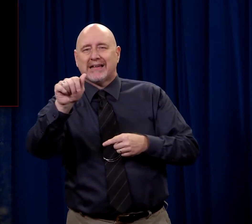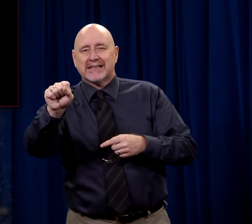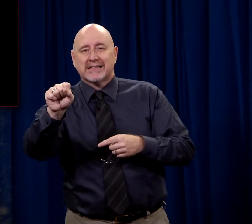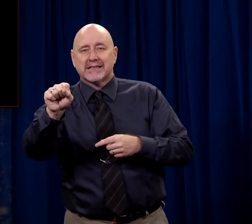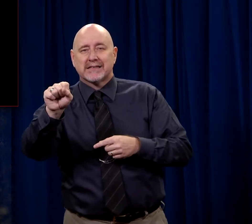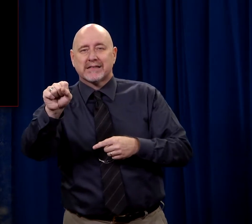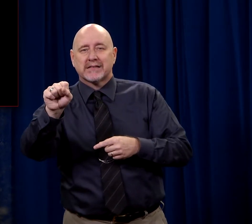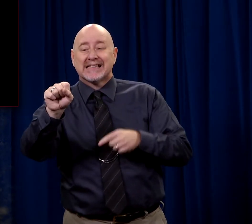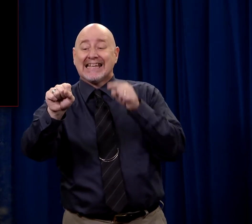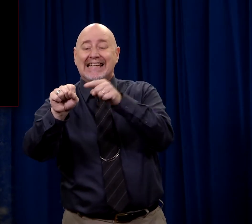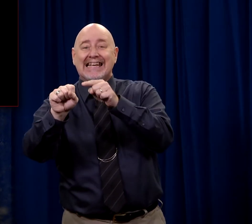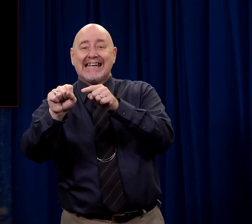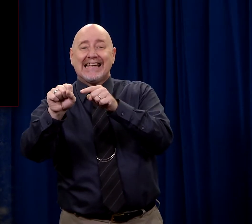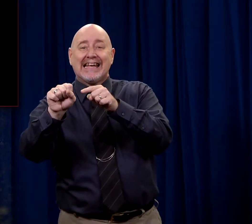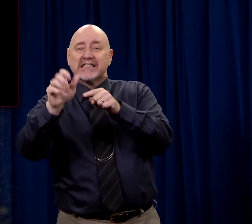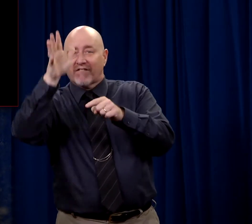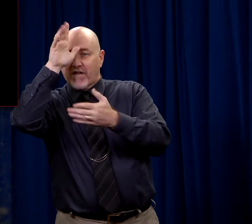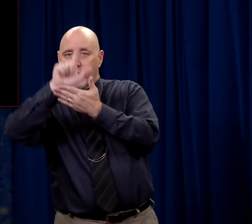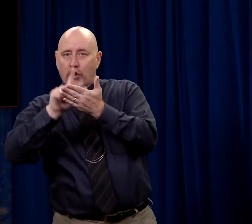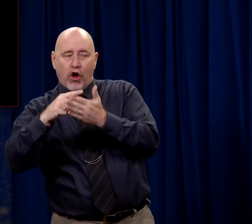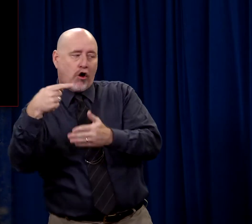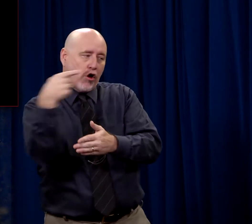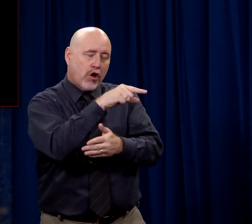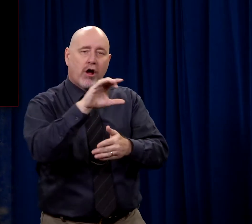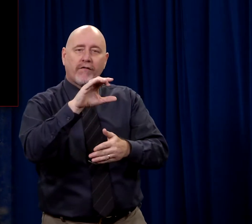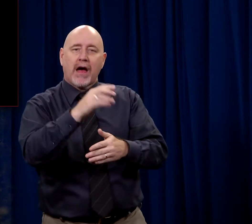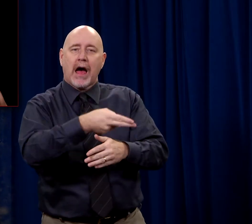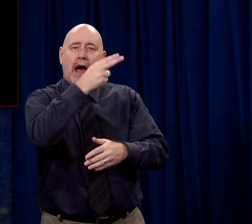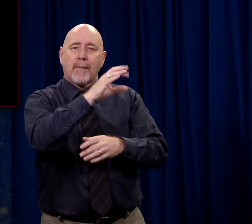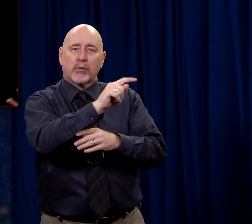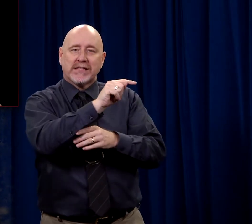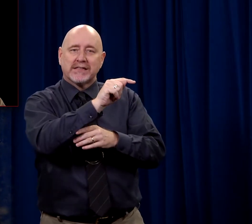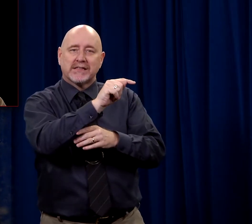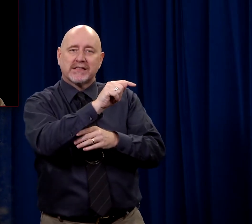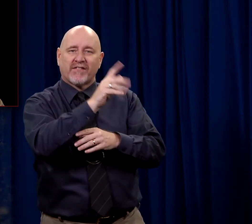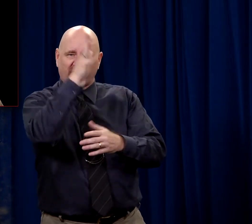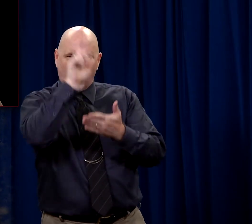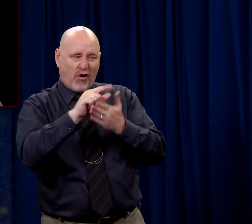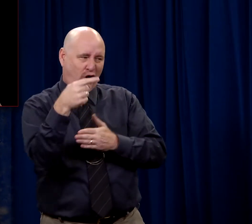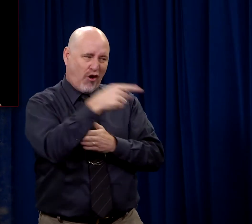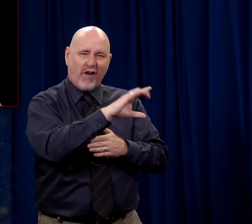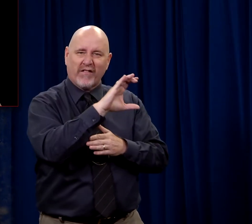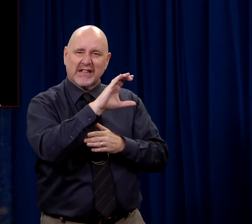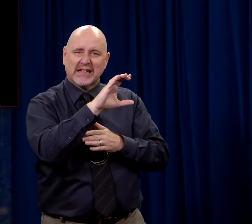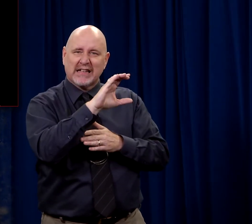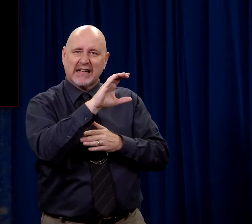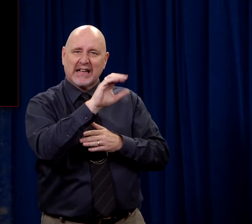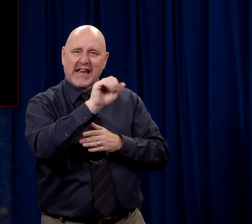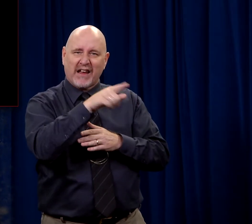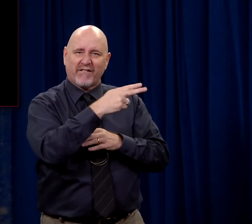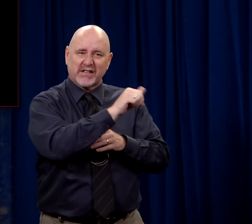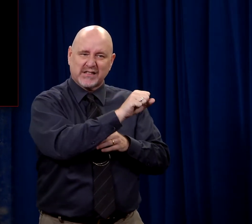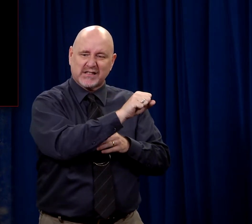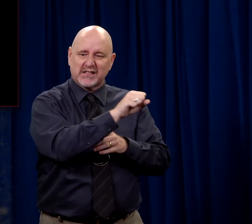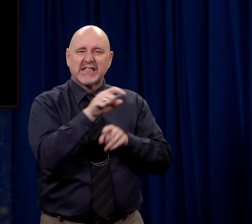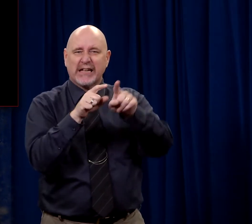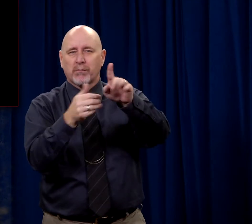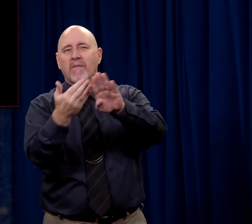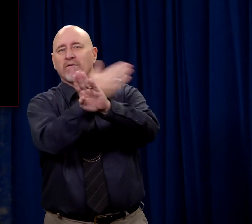the father-in-law of Caiaphas who was the high priest that year. And Annas was the high priest before this. And he thought he would get a little time with Jesus.